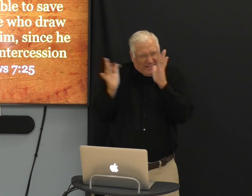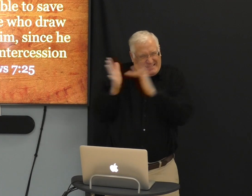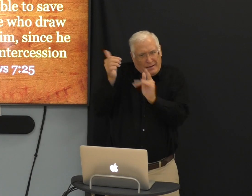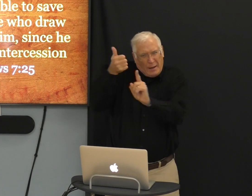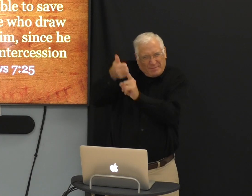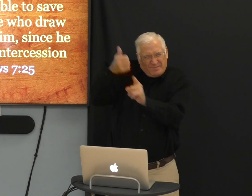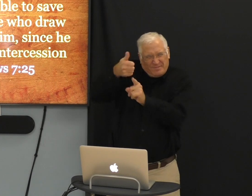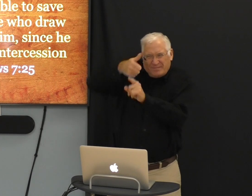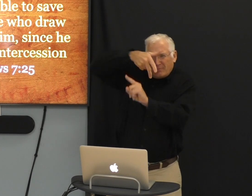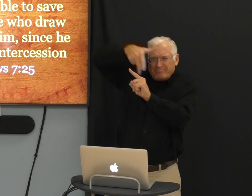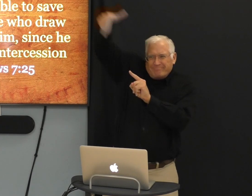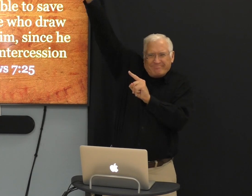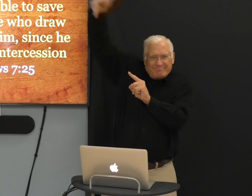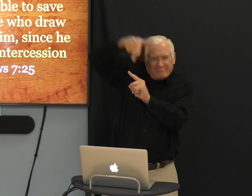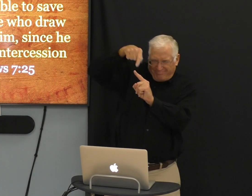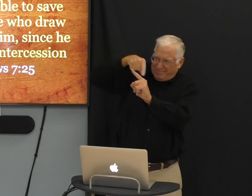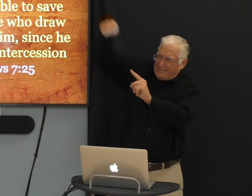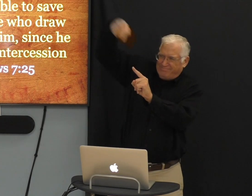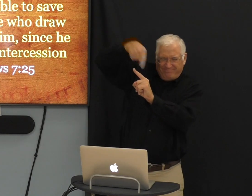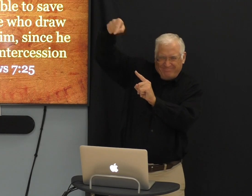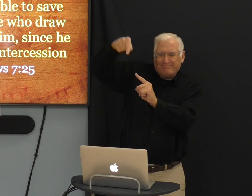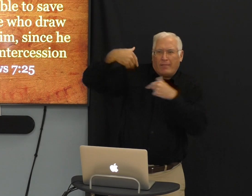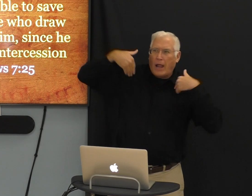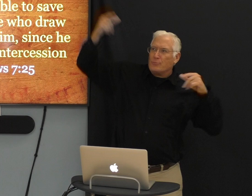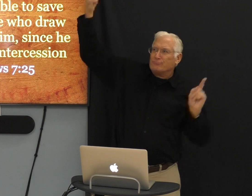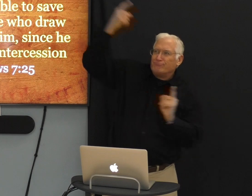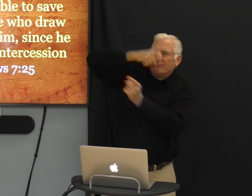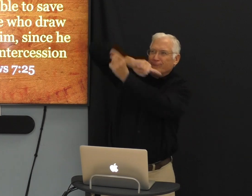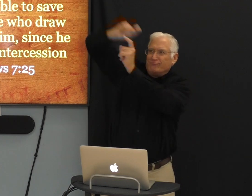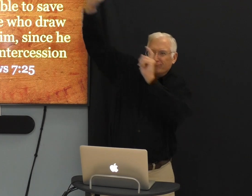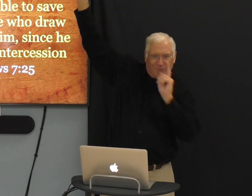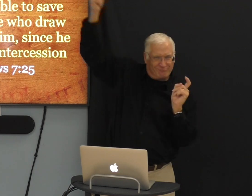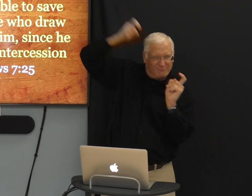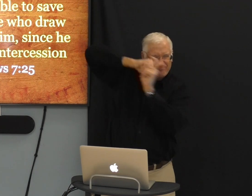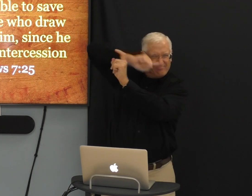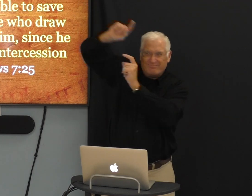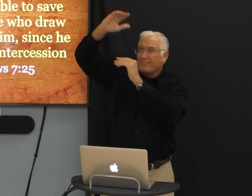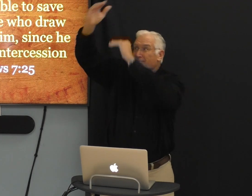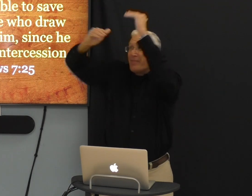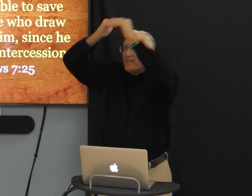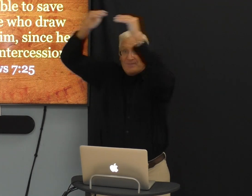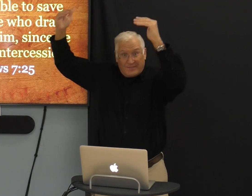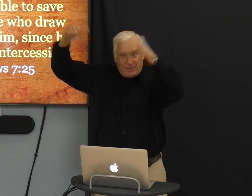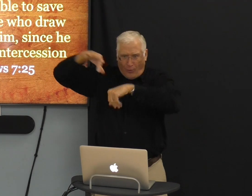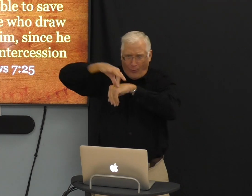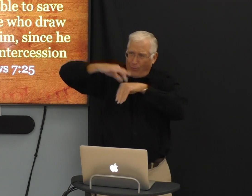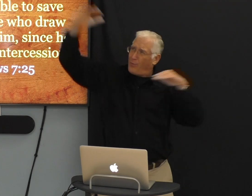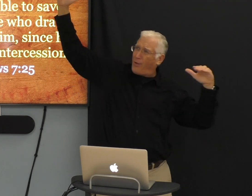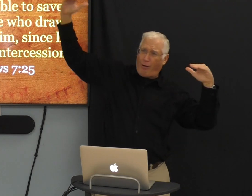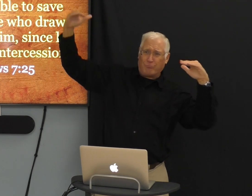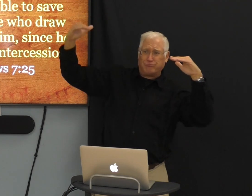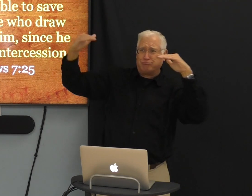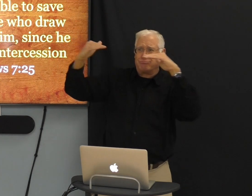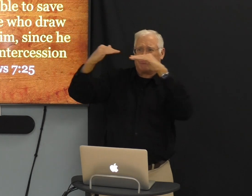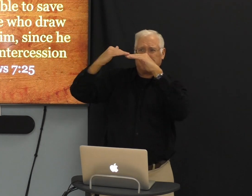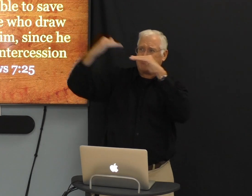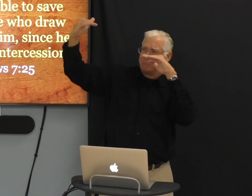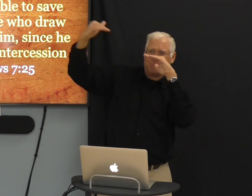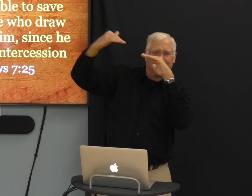Jesus himself is the stairwell and ladder for our connection to heaven.